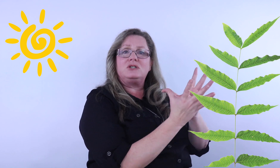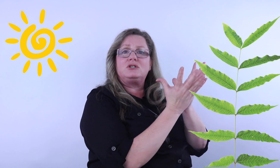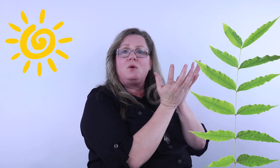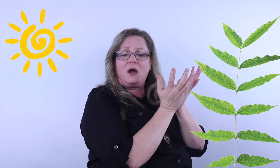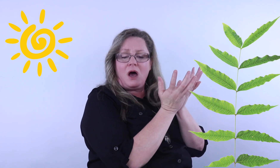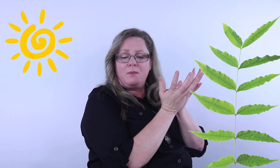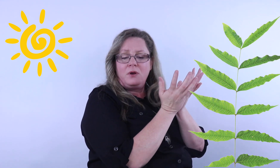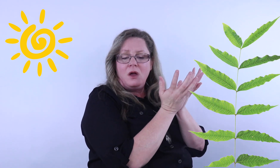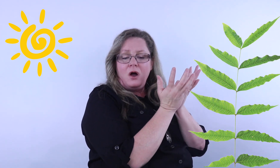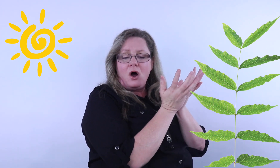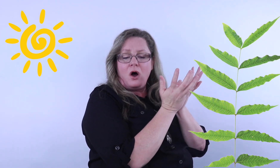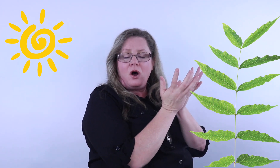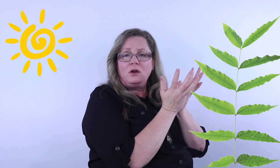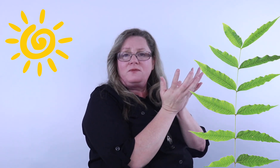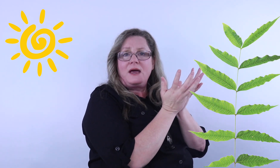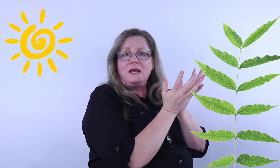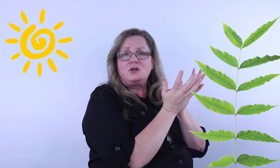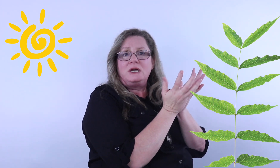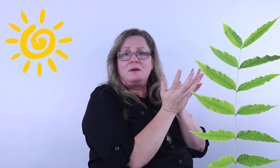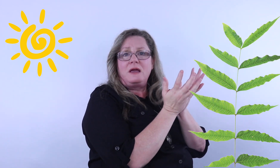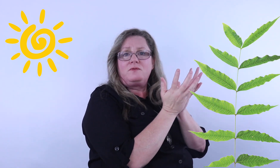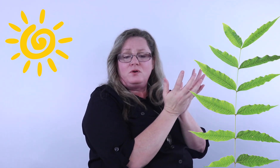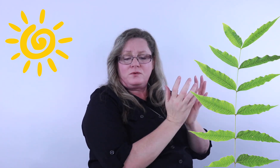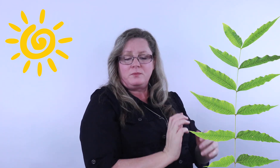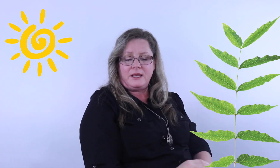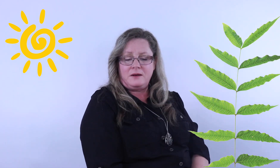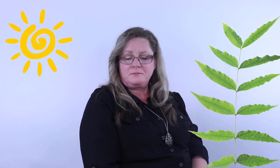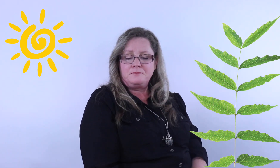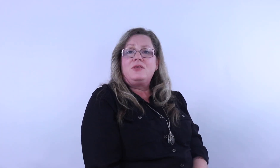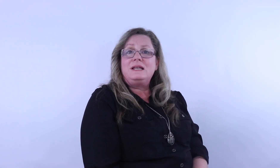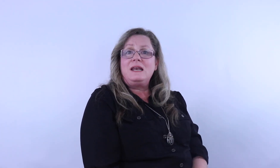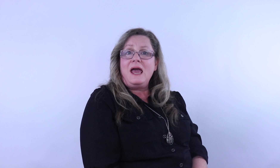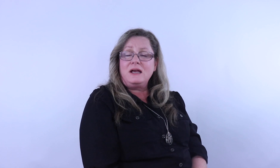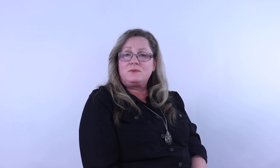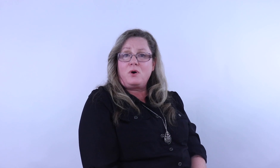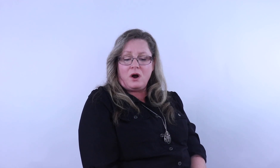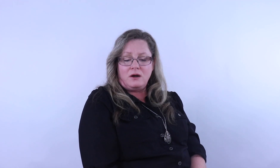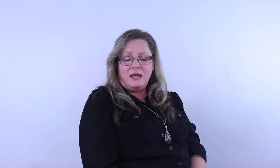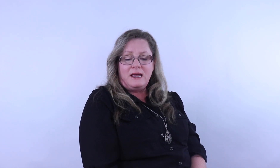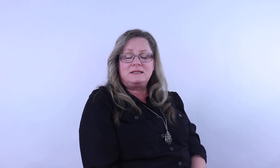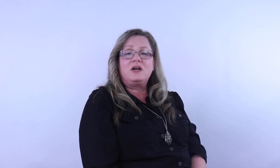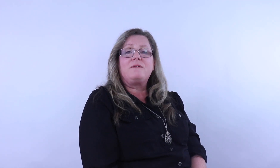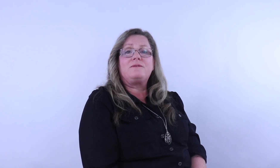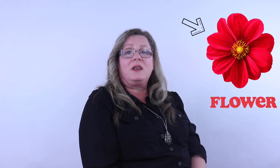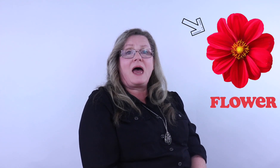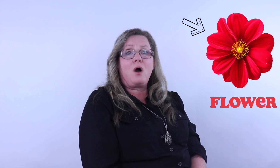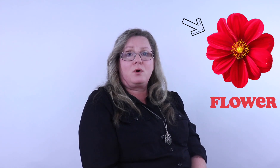soak up all of that energy and make food for the plant. The next part is the flower.